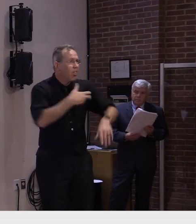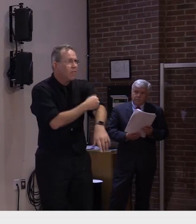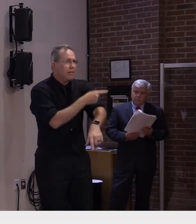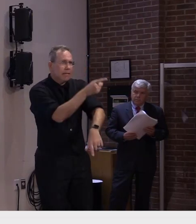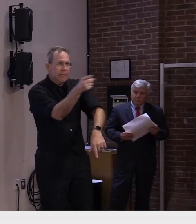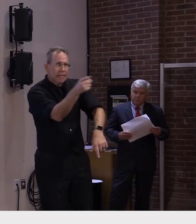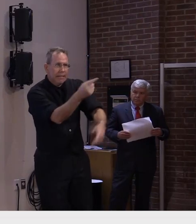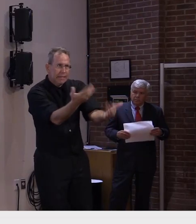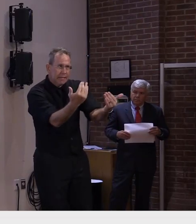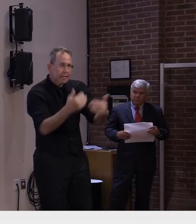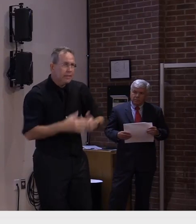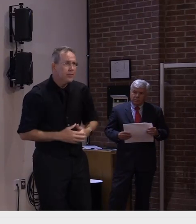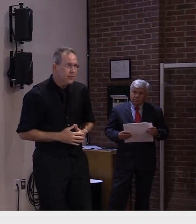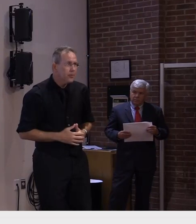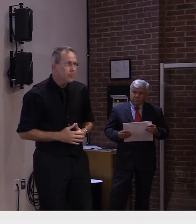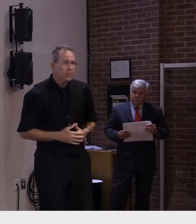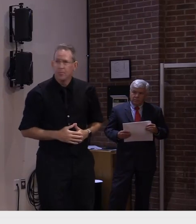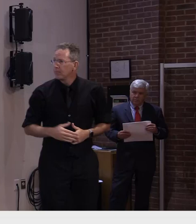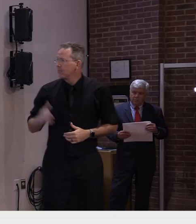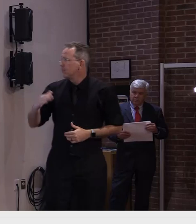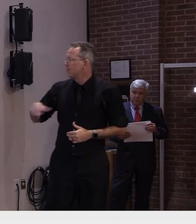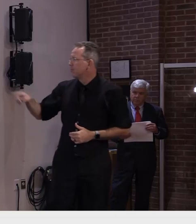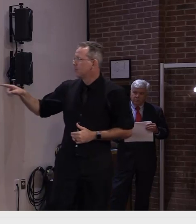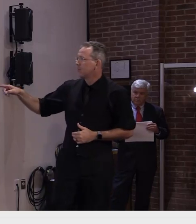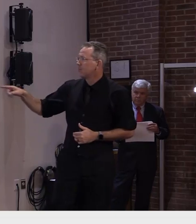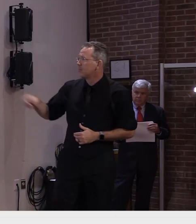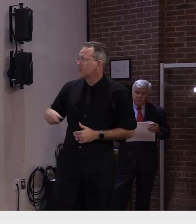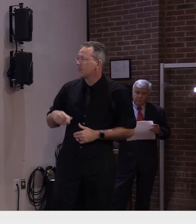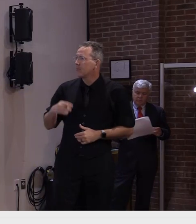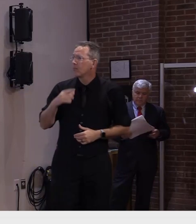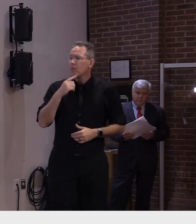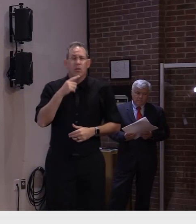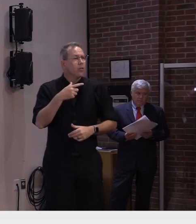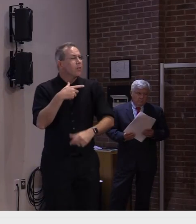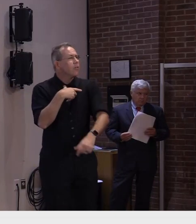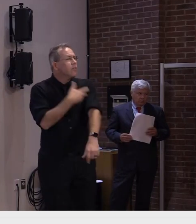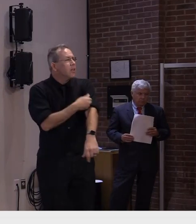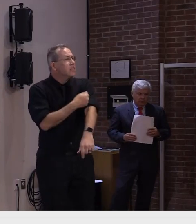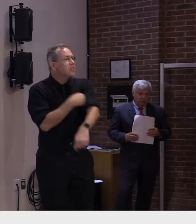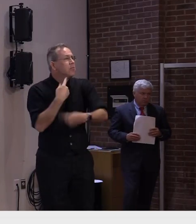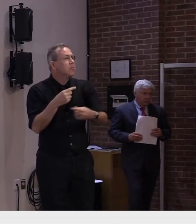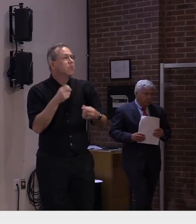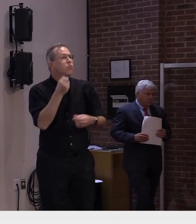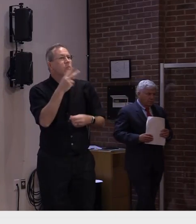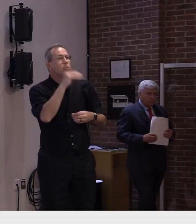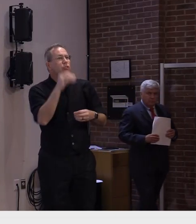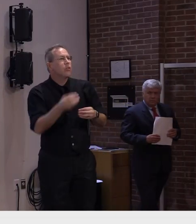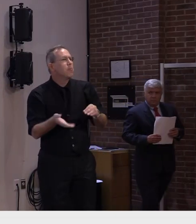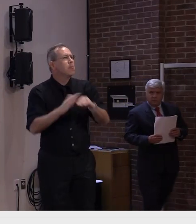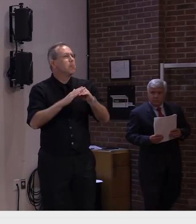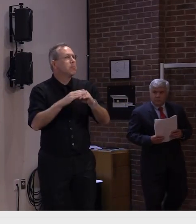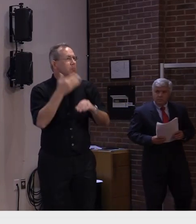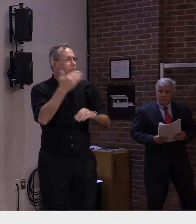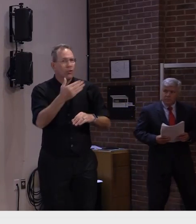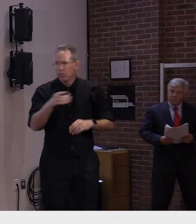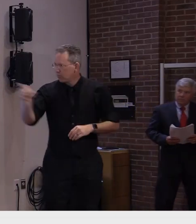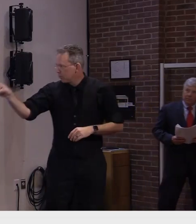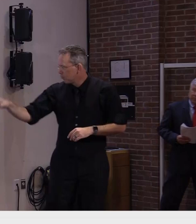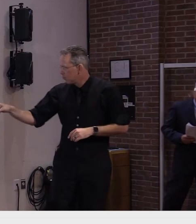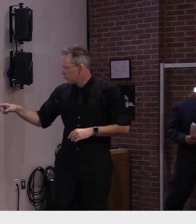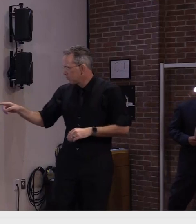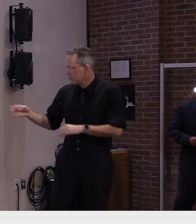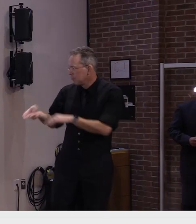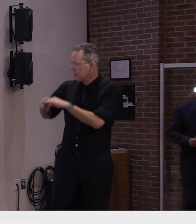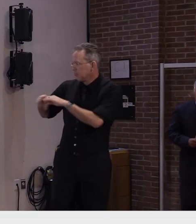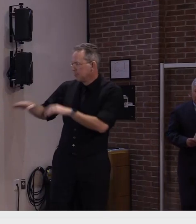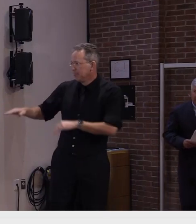12 percent over last week and the fact that cases have rates have been going up for those seeking vaccination for about the last five or six